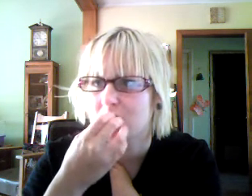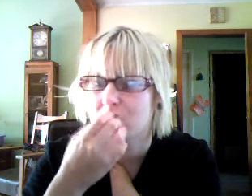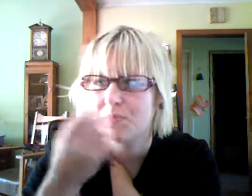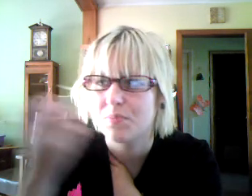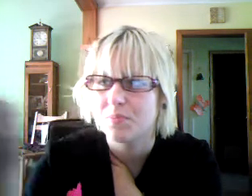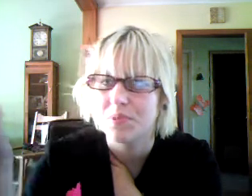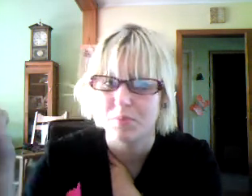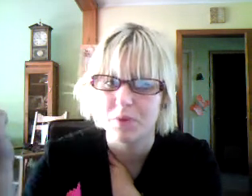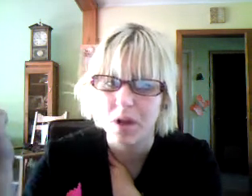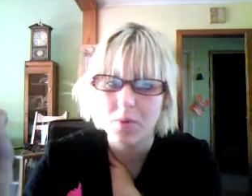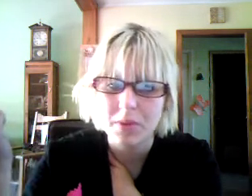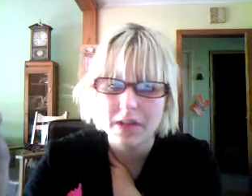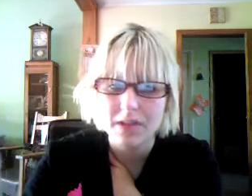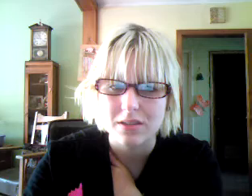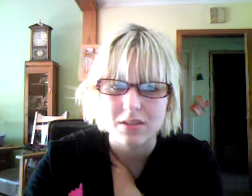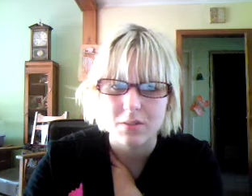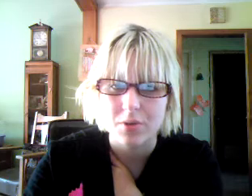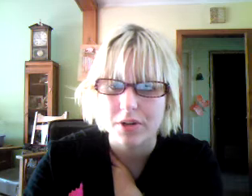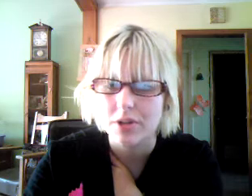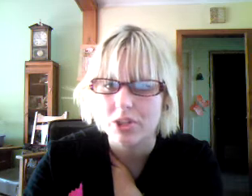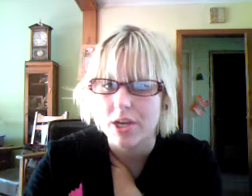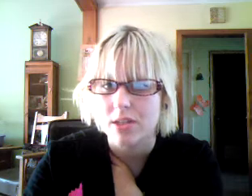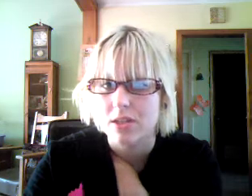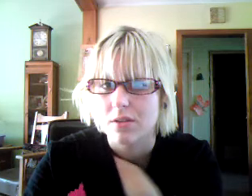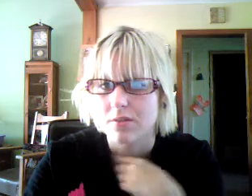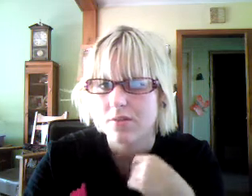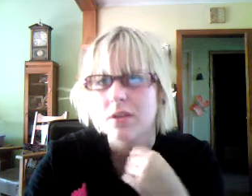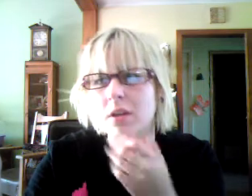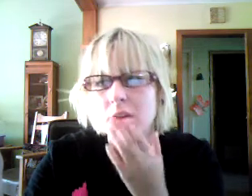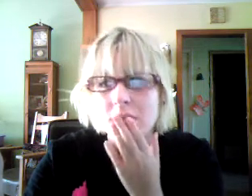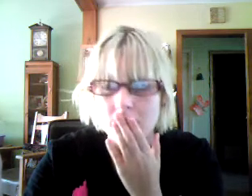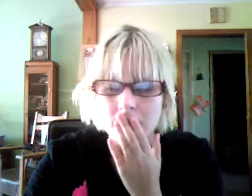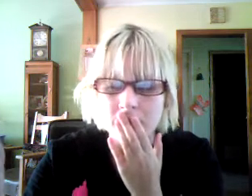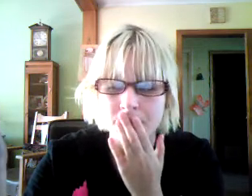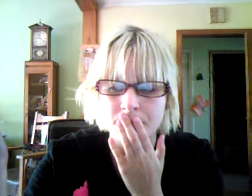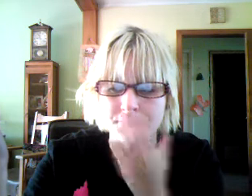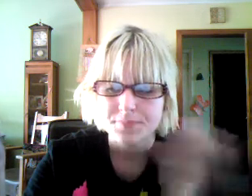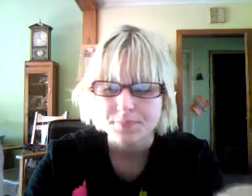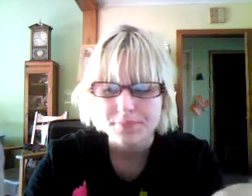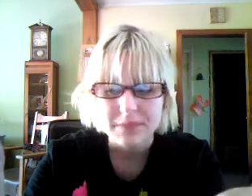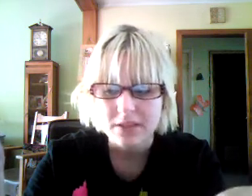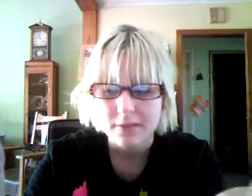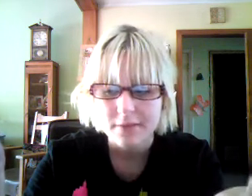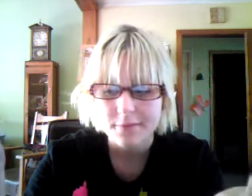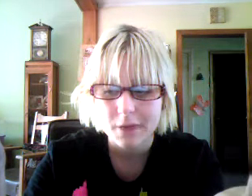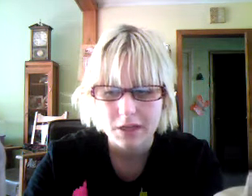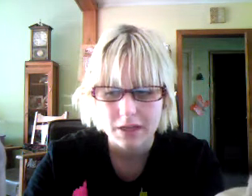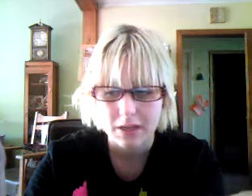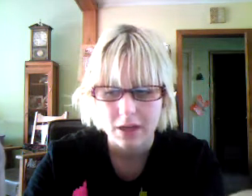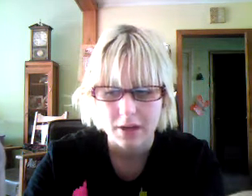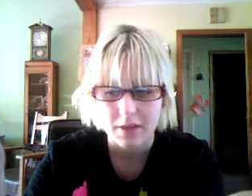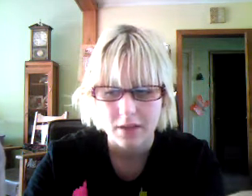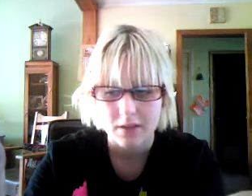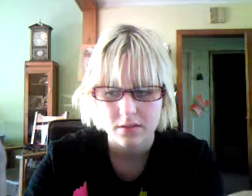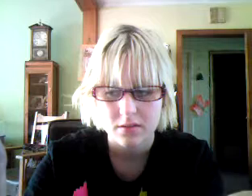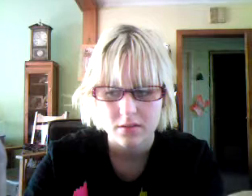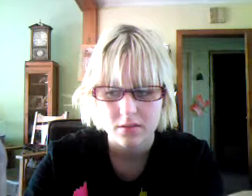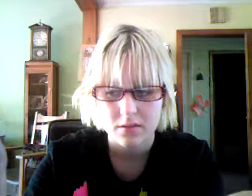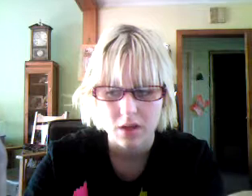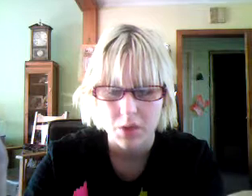there, there probably is a pretty good chance of finding a guy that I